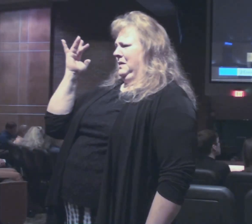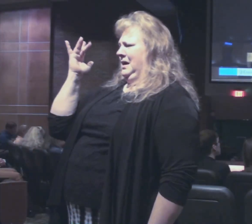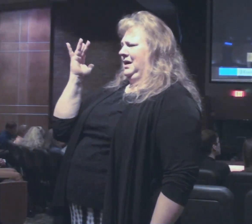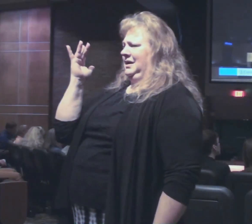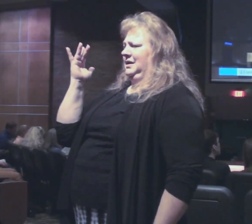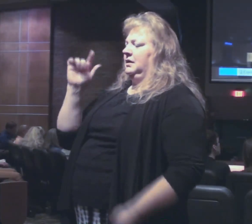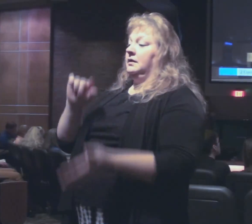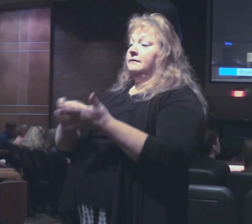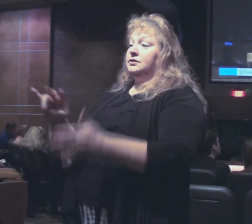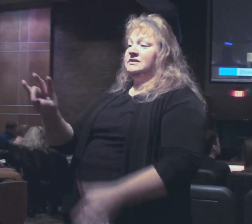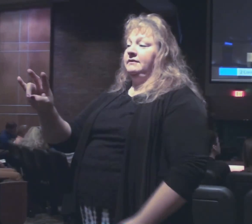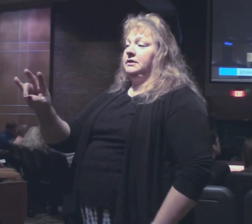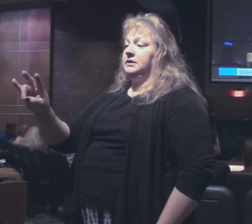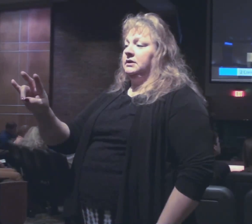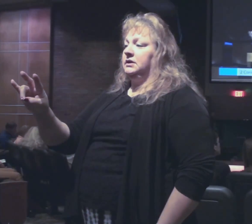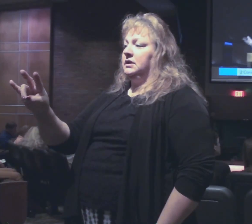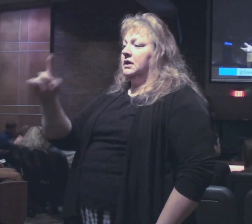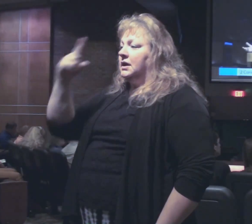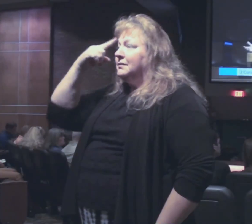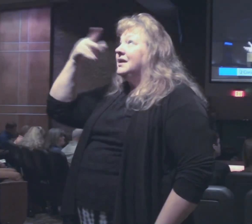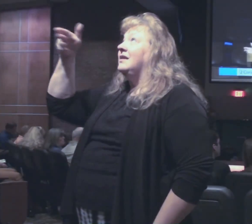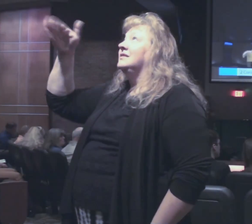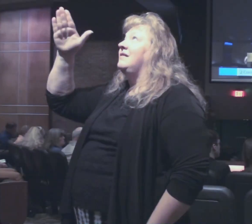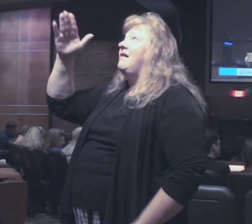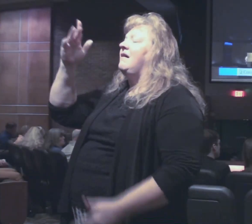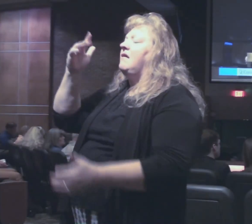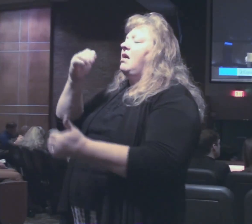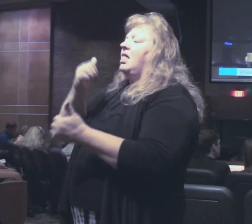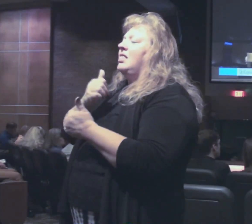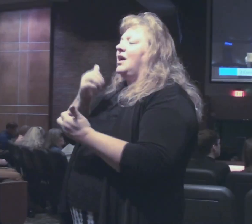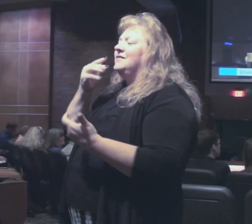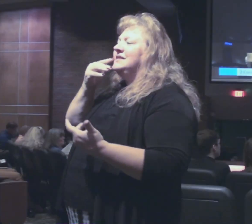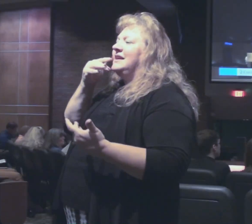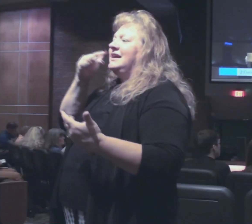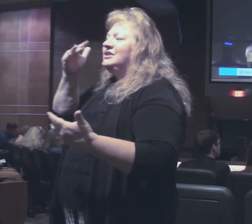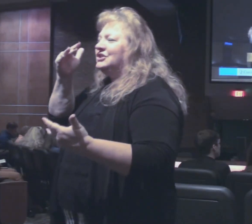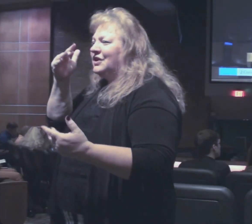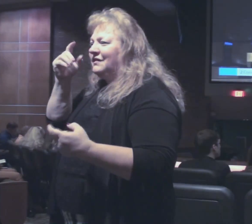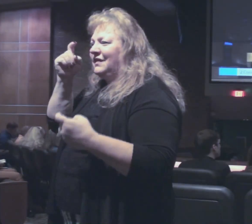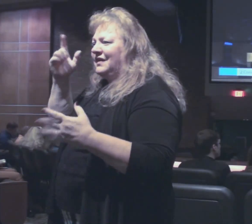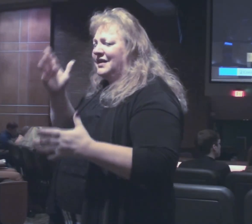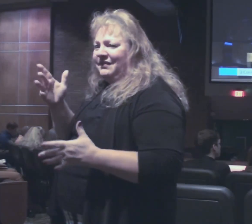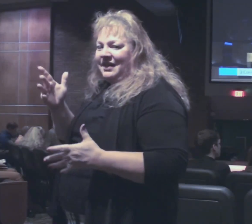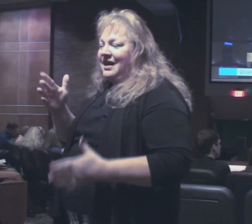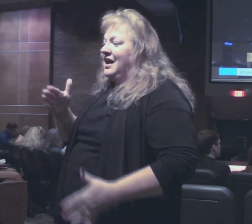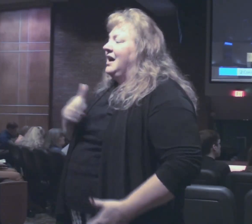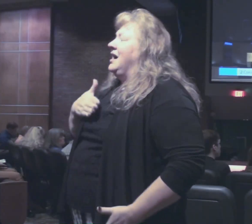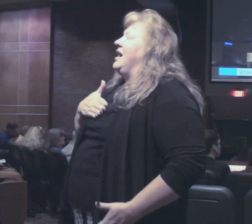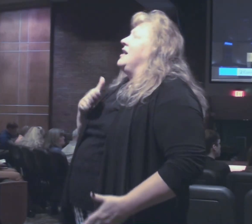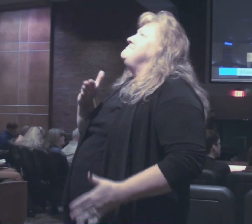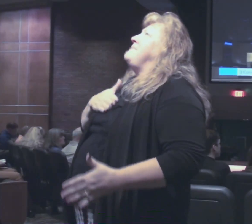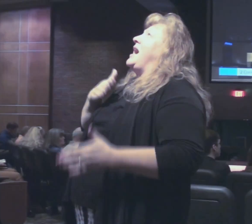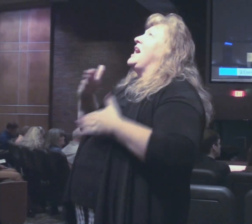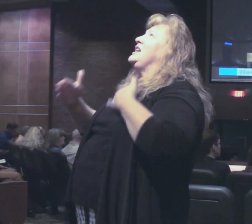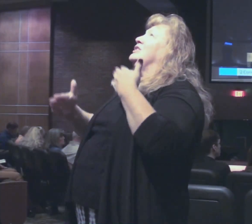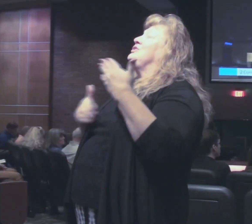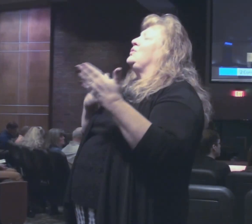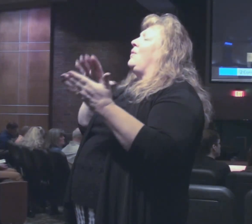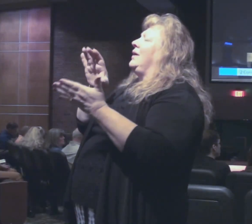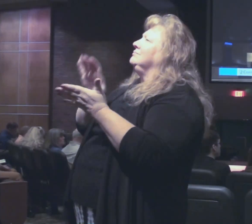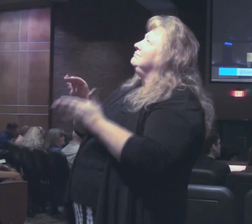The end of verse 7. For God loves a cheerful giver. Someone who gives gladly. It's a joy.